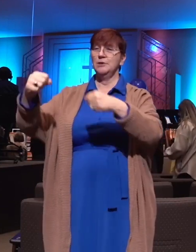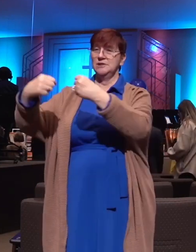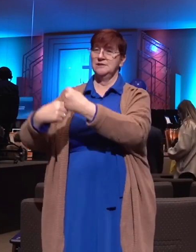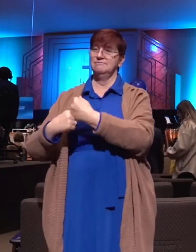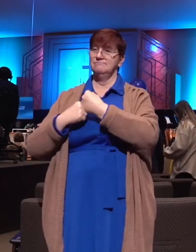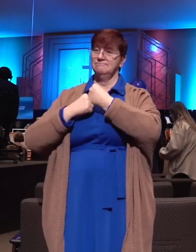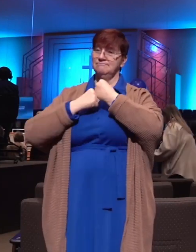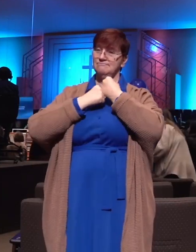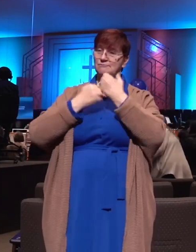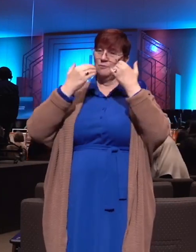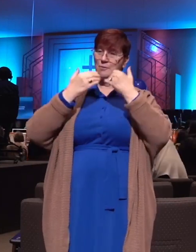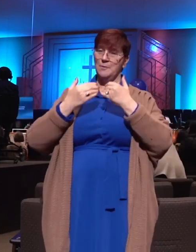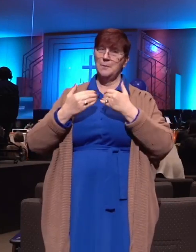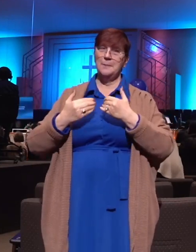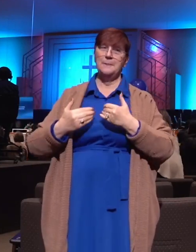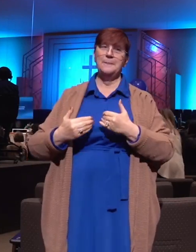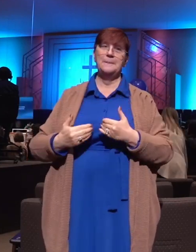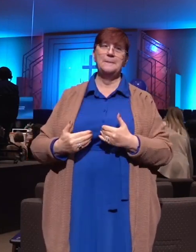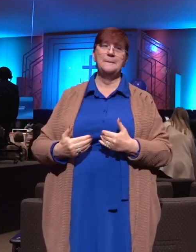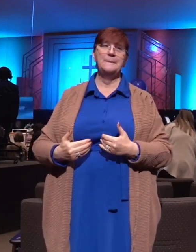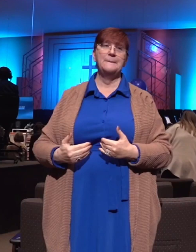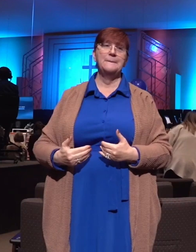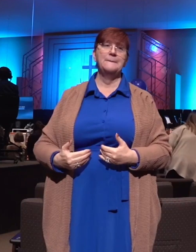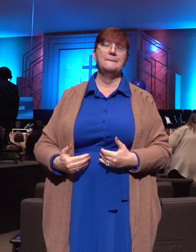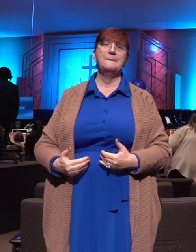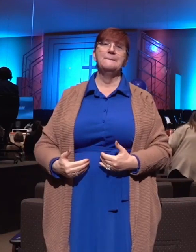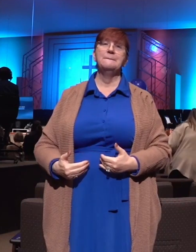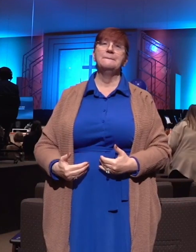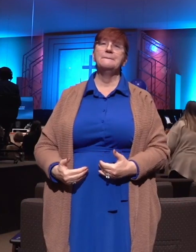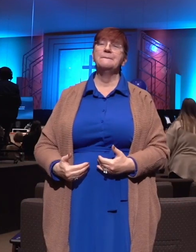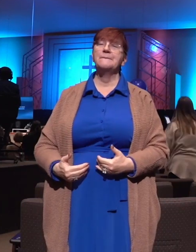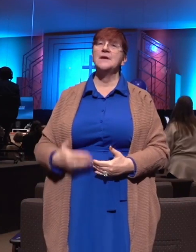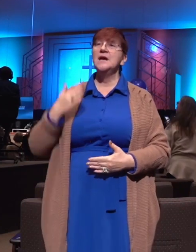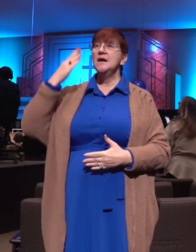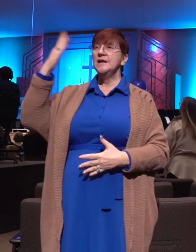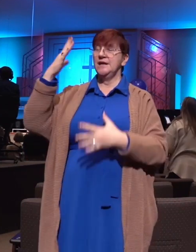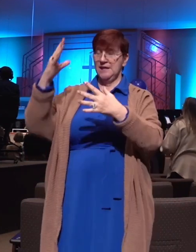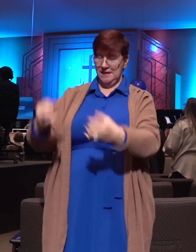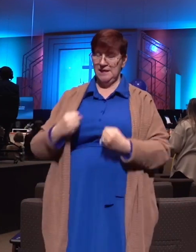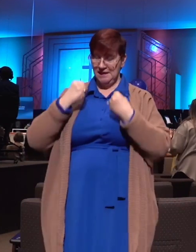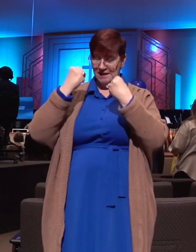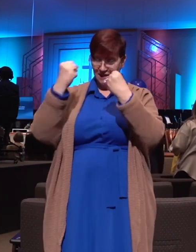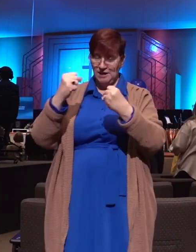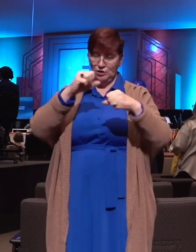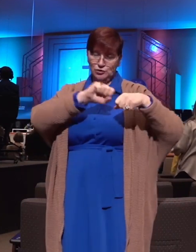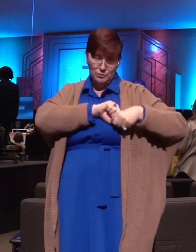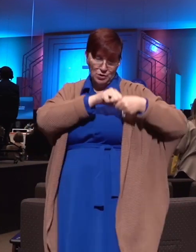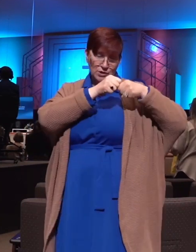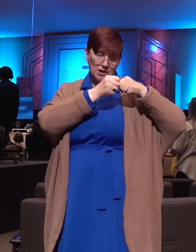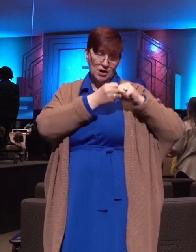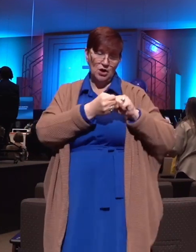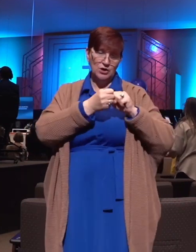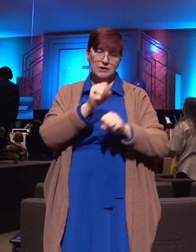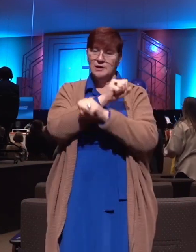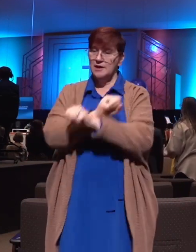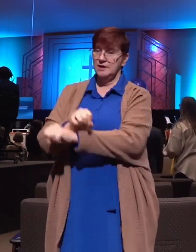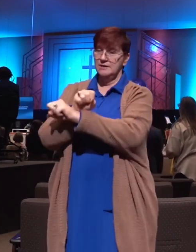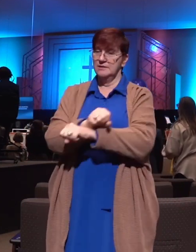to carry me through he healed the broken hearted and he set